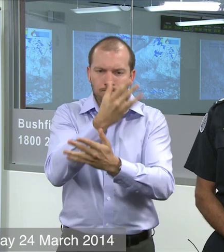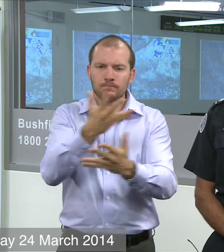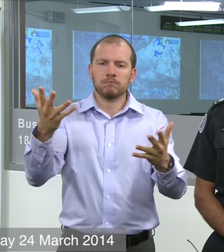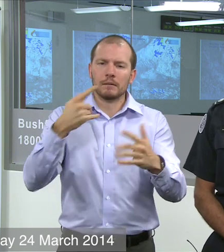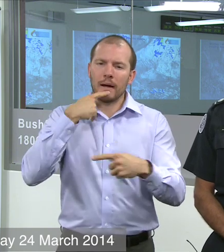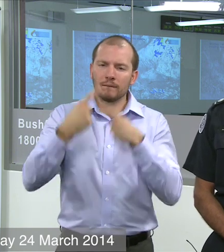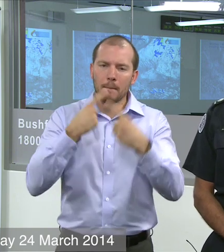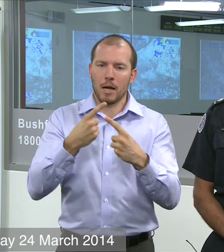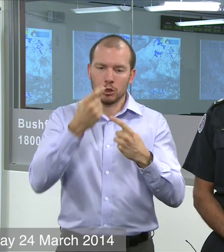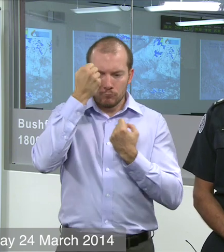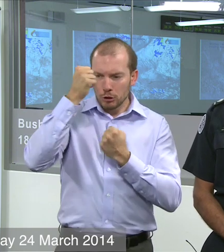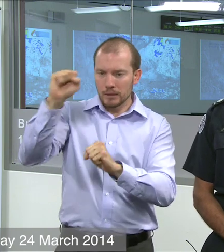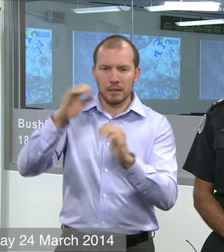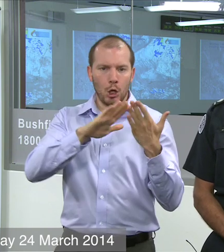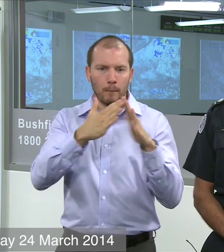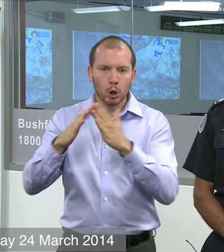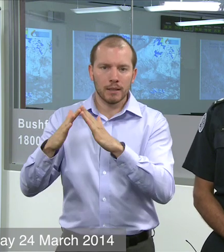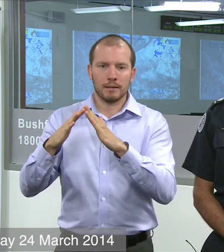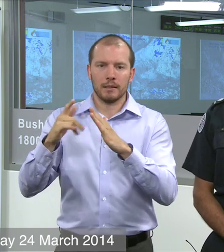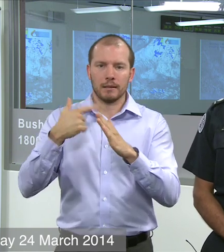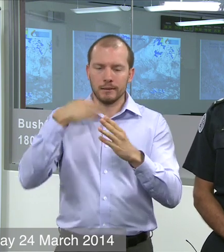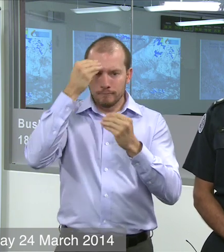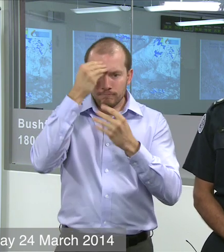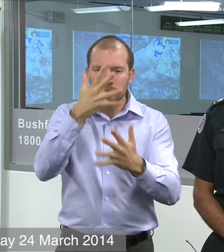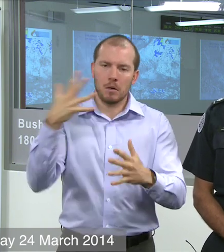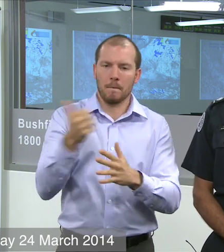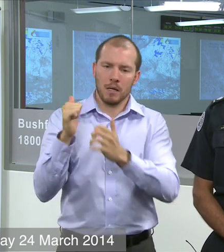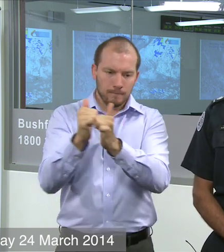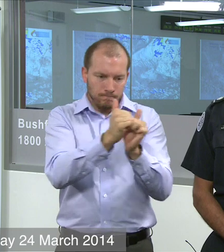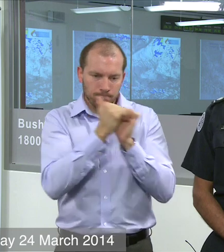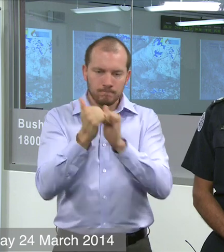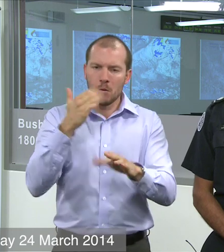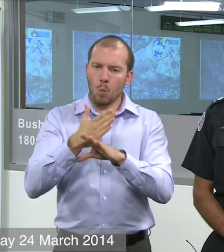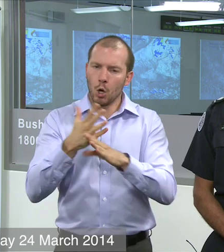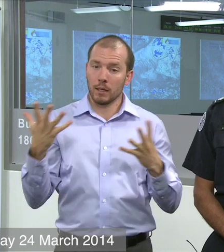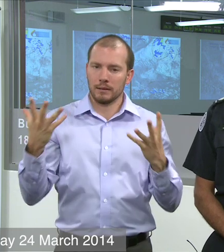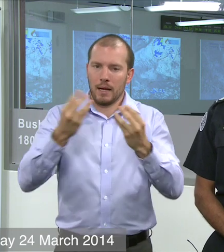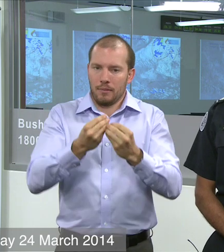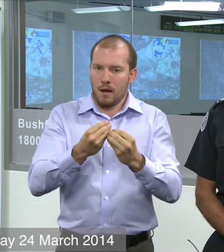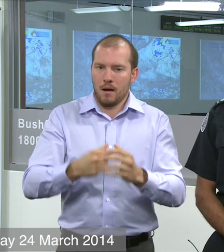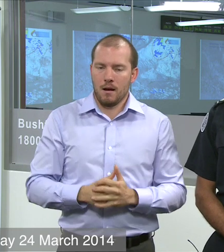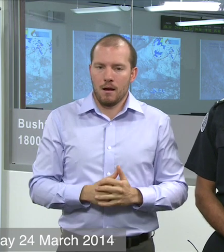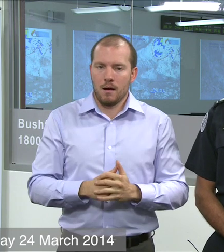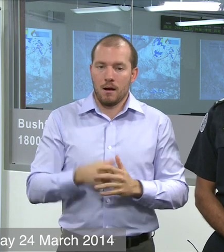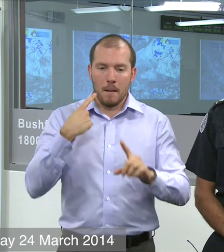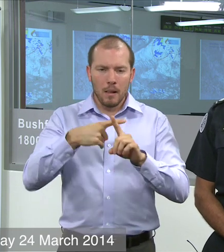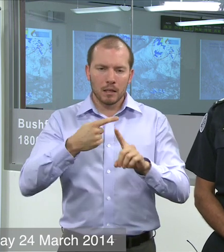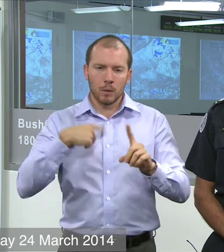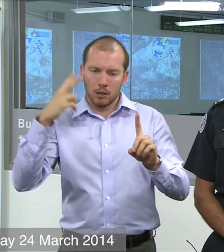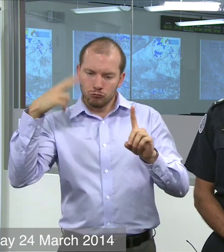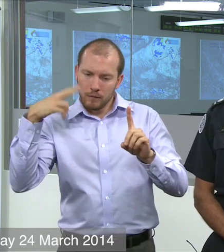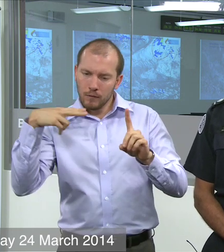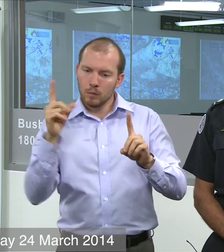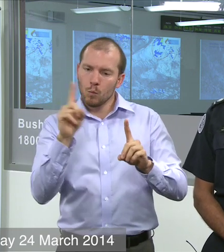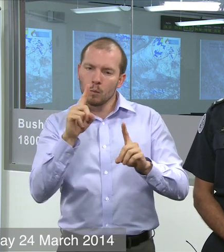protecting the community. We reinforced the need to work as one. And in reviewing our efforts